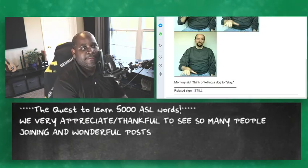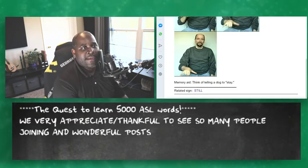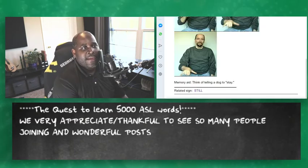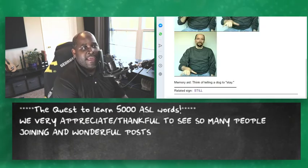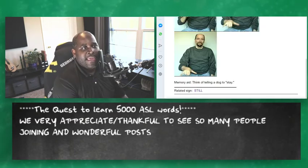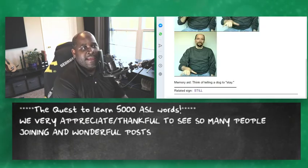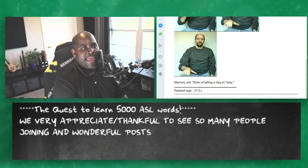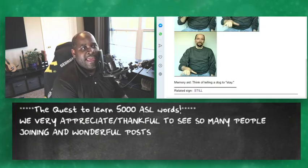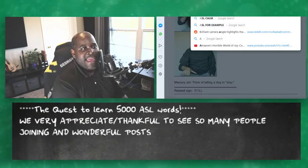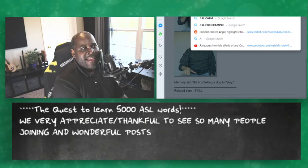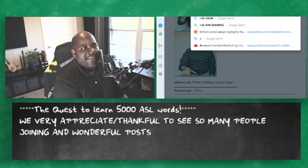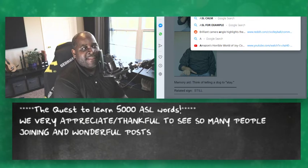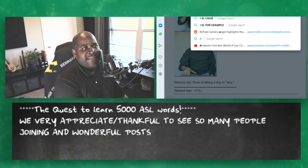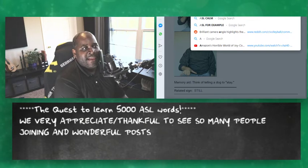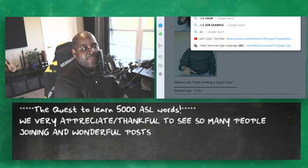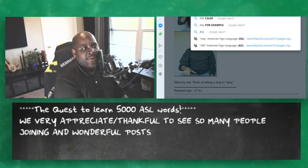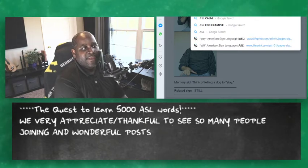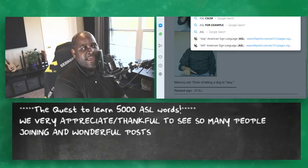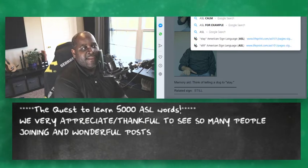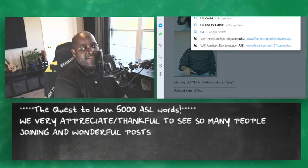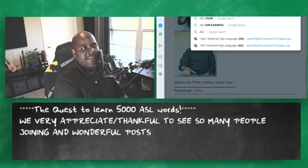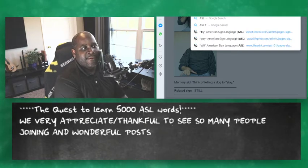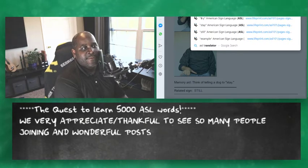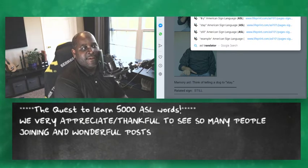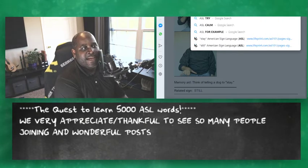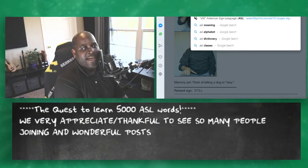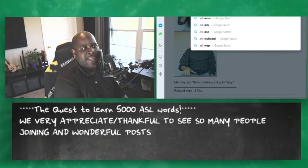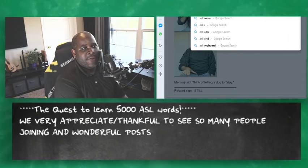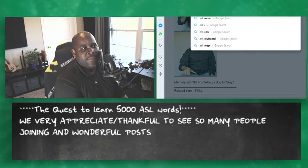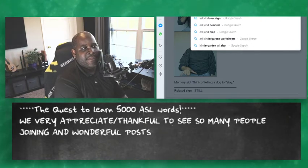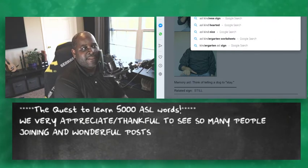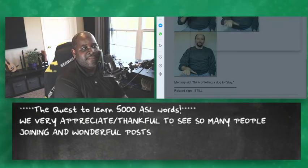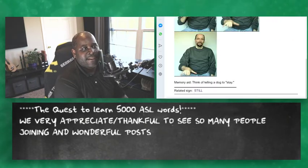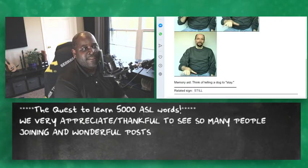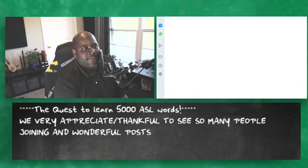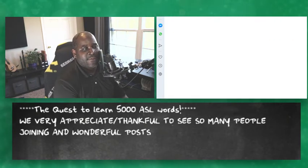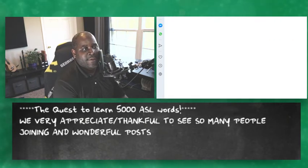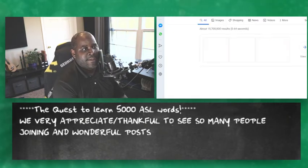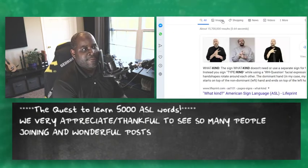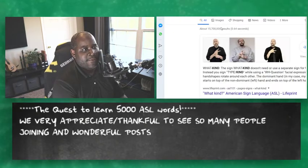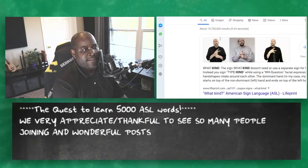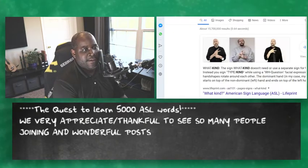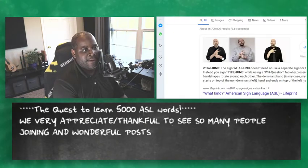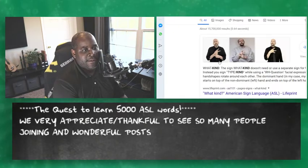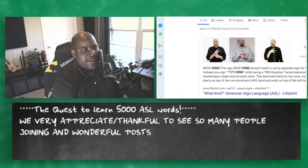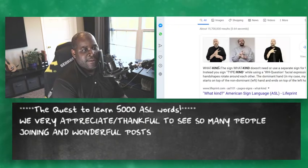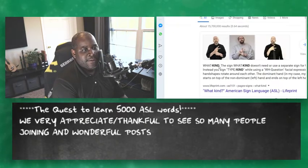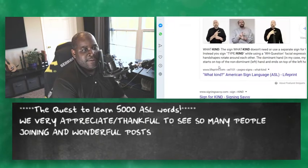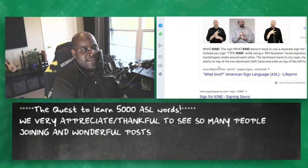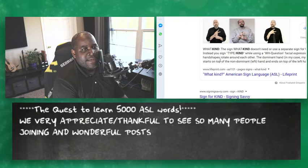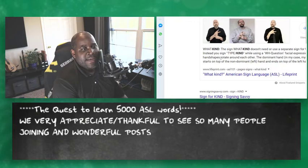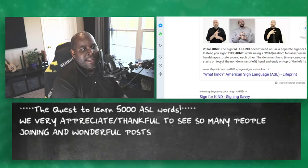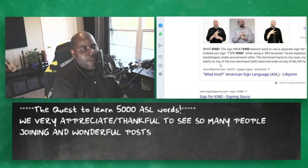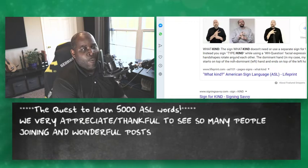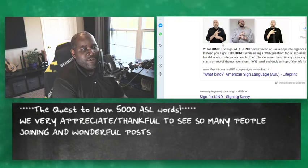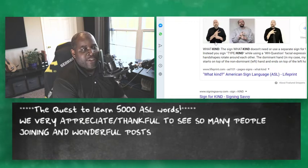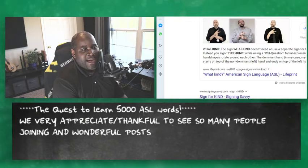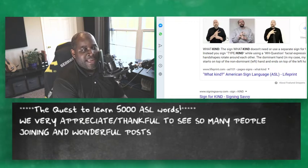in a ASL textbook ASL for kind you're probably going to sign a lot so many different ones here uh not which kind